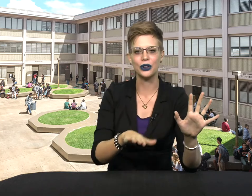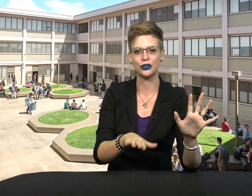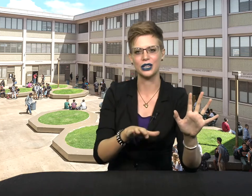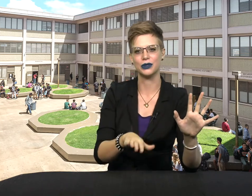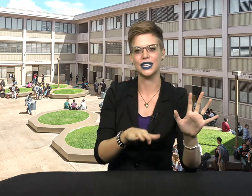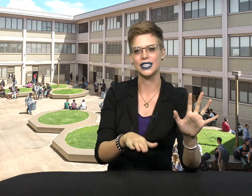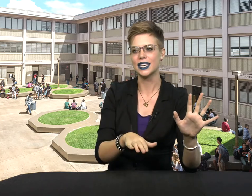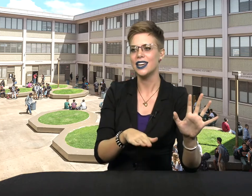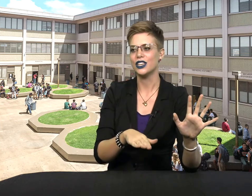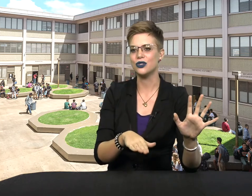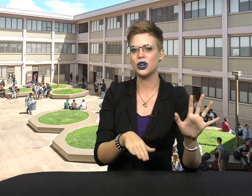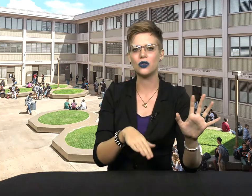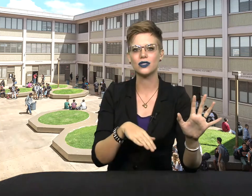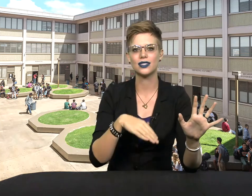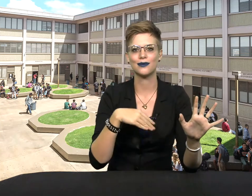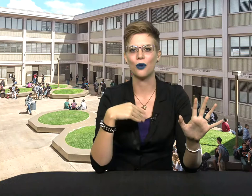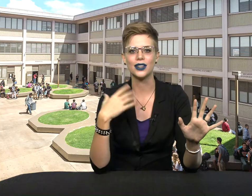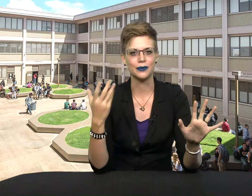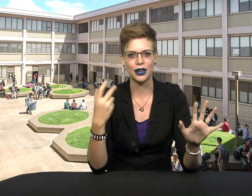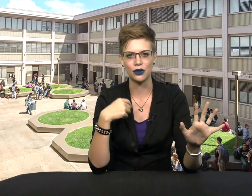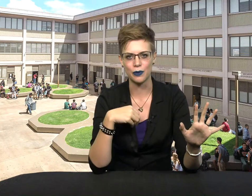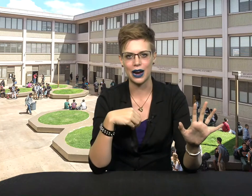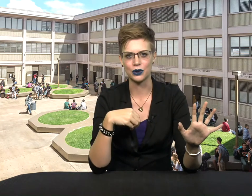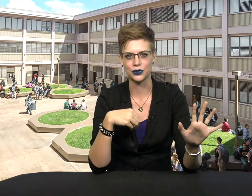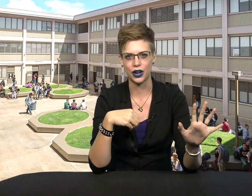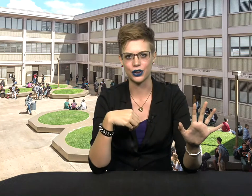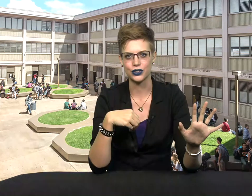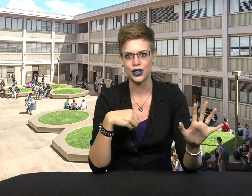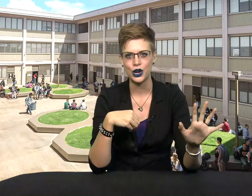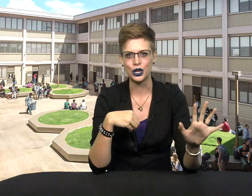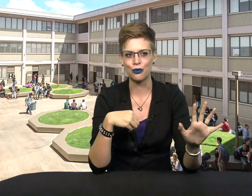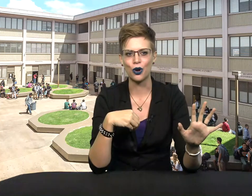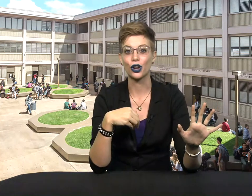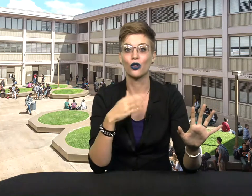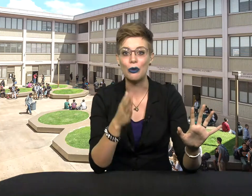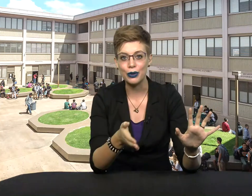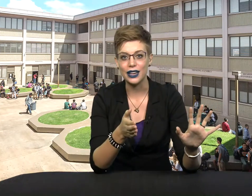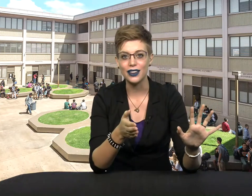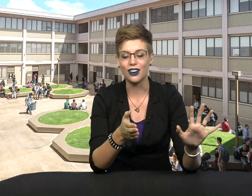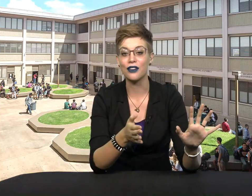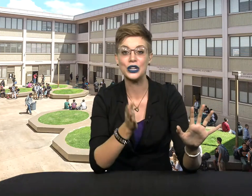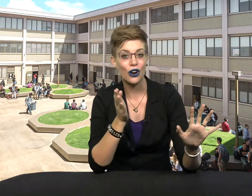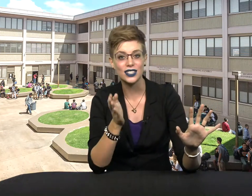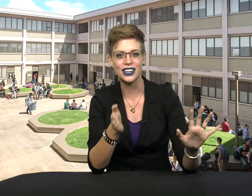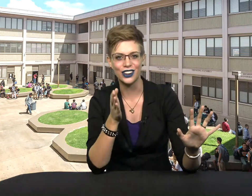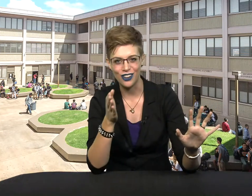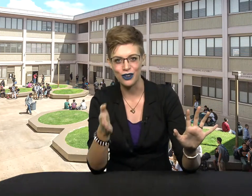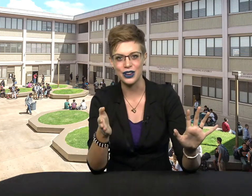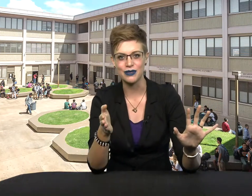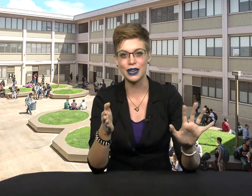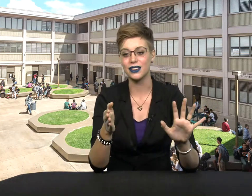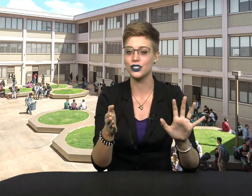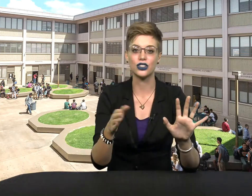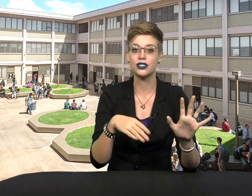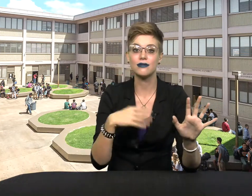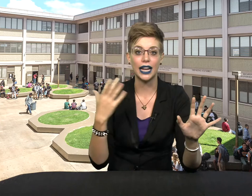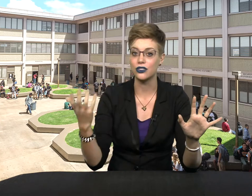agreeableness, you don't want to bend over backwards for others. You're more grumpy. You're often hard to get along with because you're just naturally